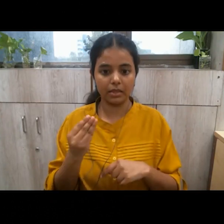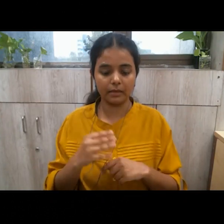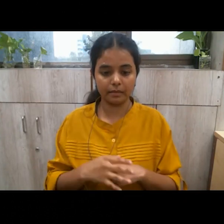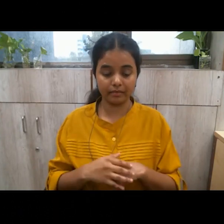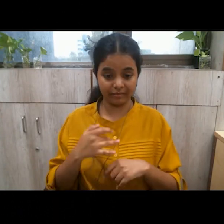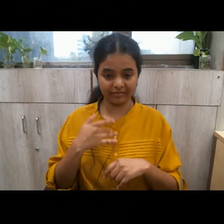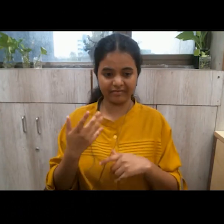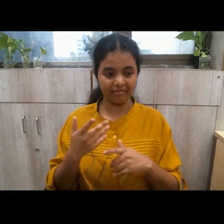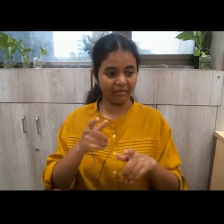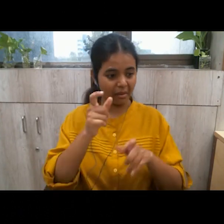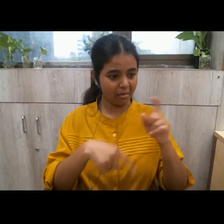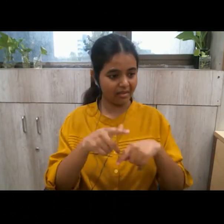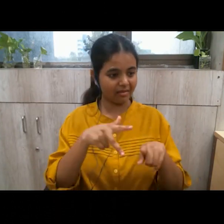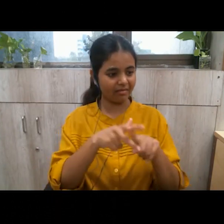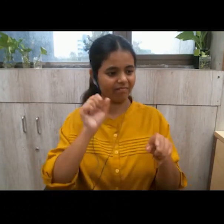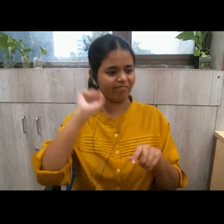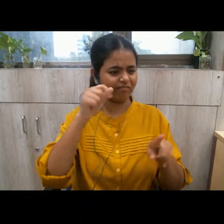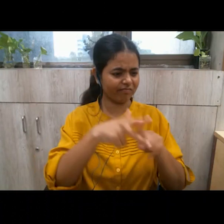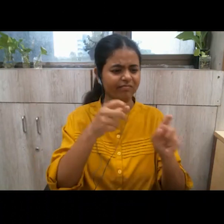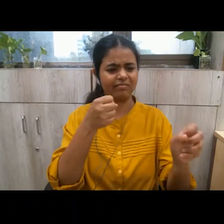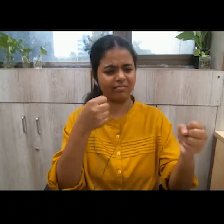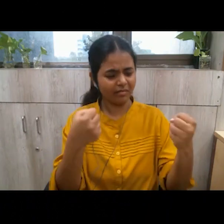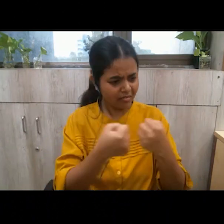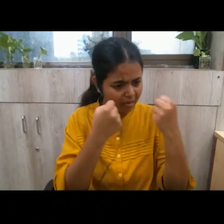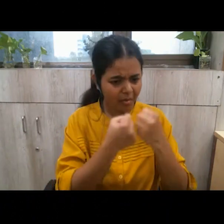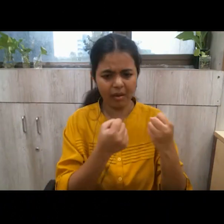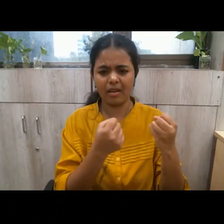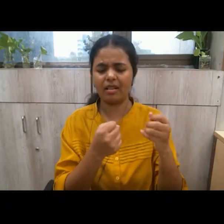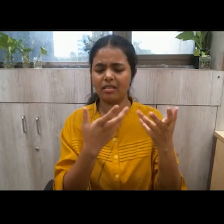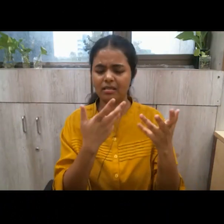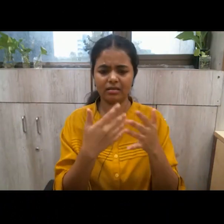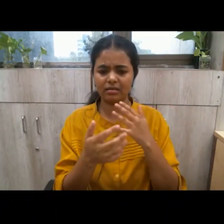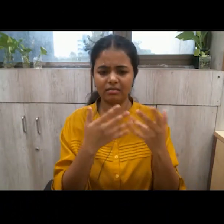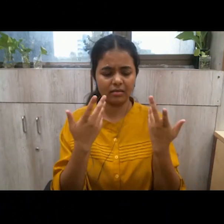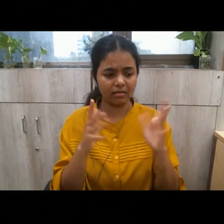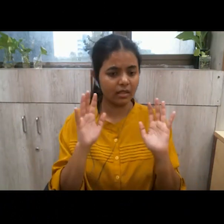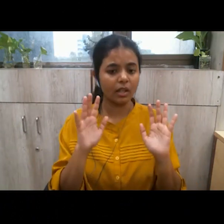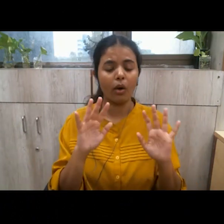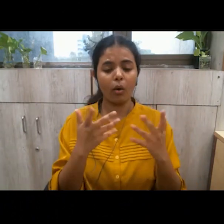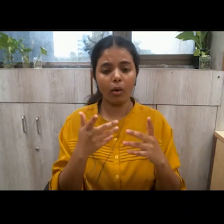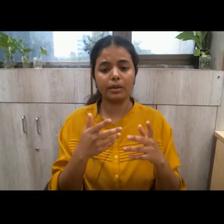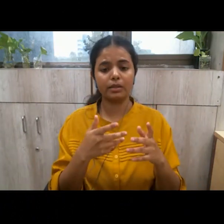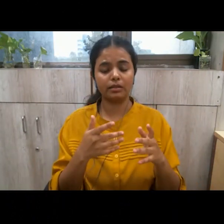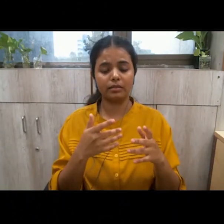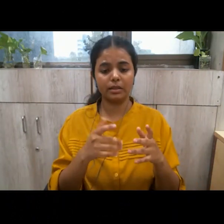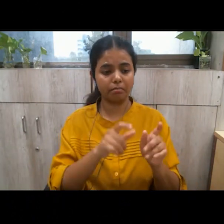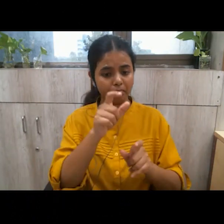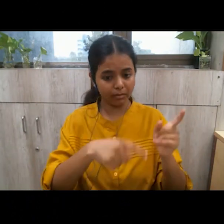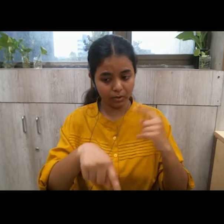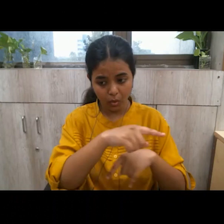so being insensitive to the people we disagree with being incentive insensitive towards the people